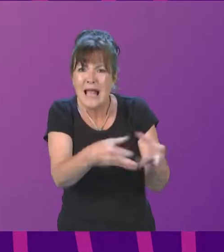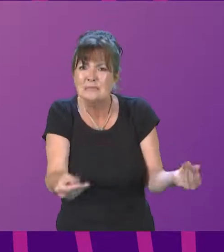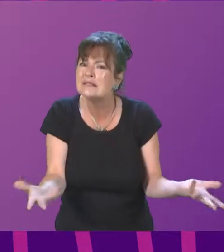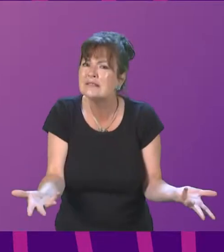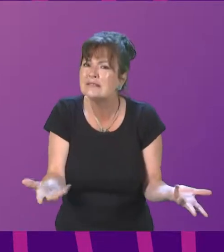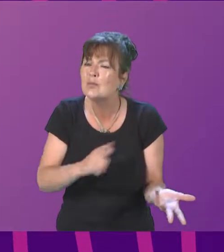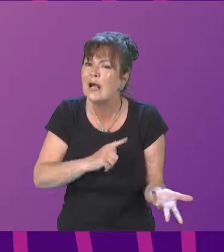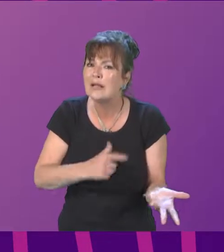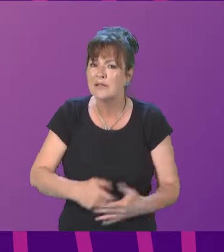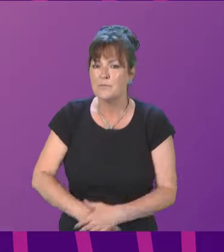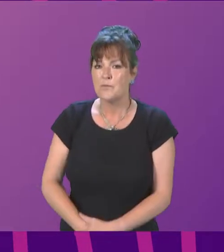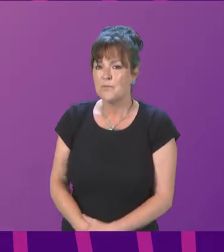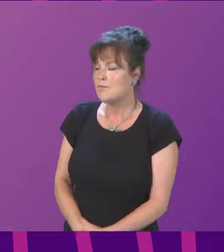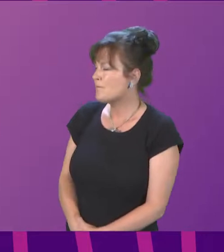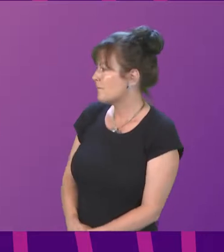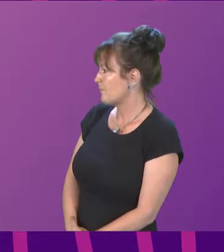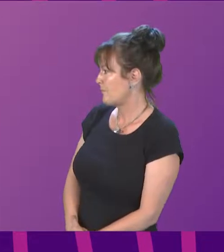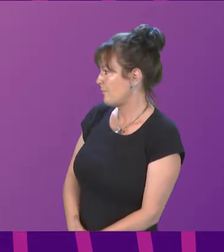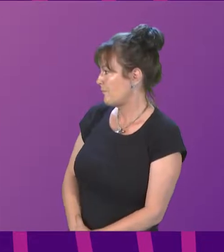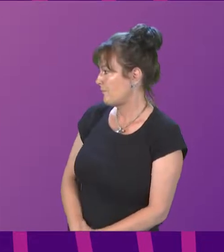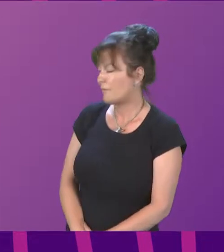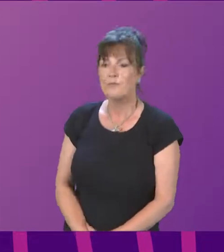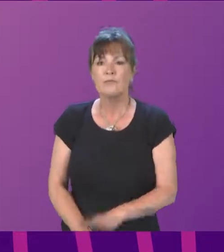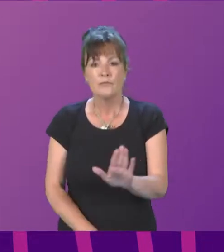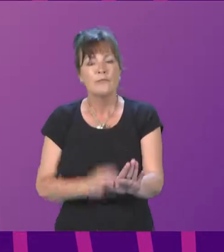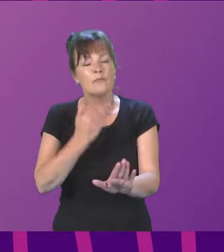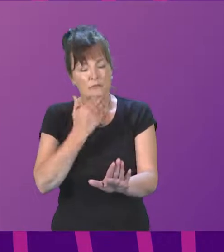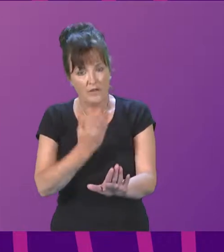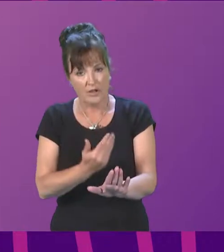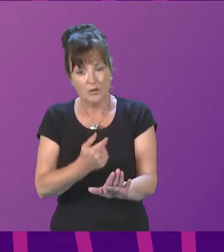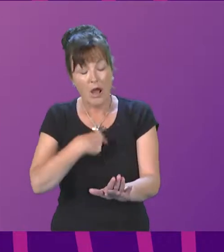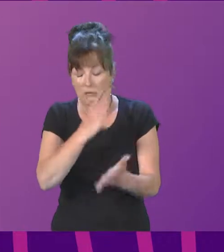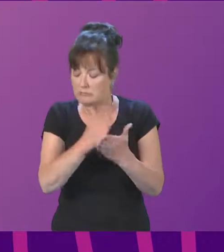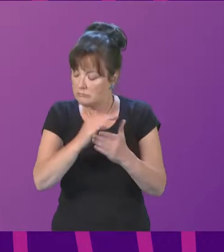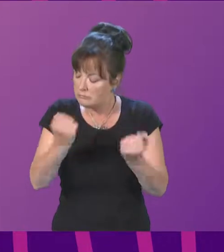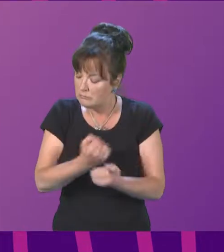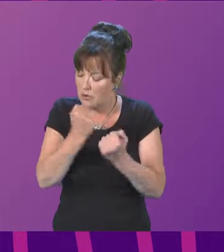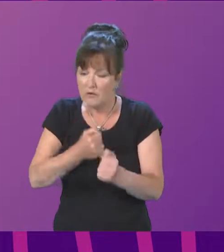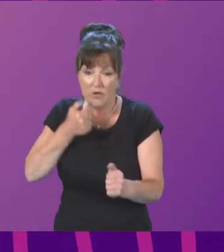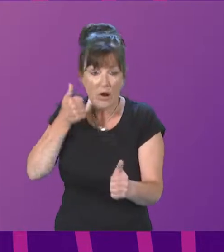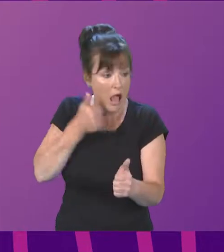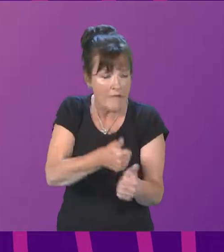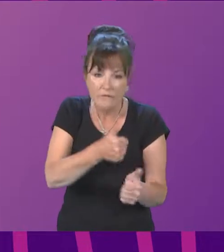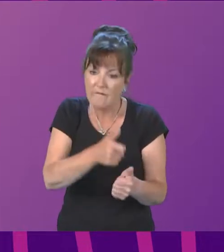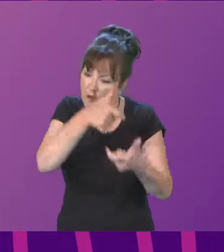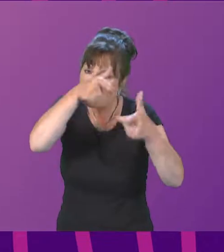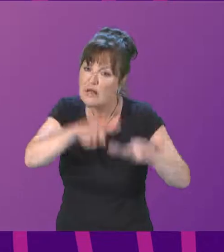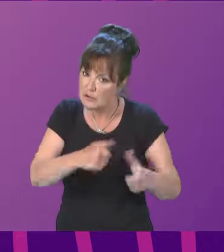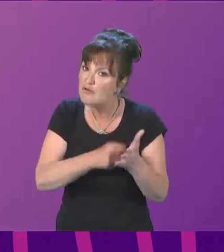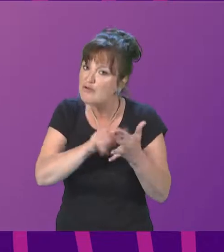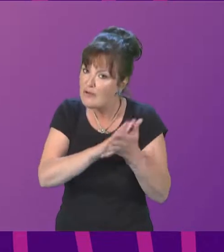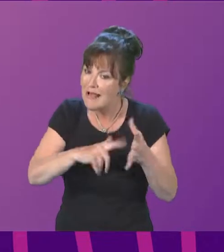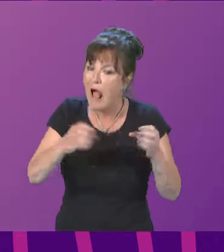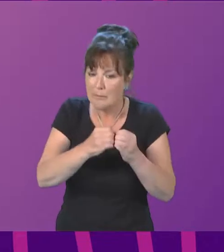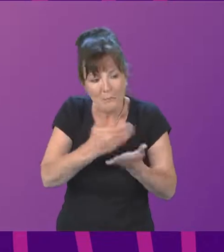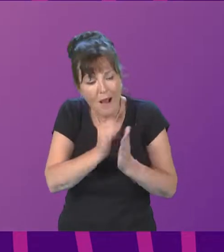you very much, President Officer, I appreciate that question from Ms Webber. I am indeed a powerful advocate for residential rehabilitation as part of